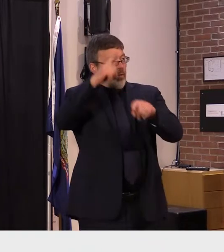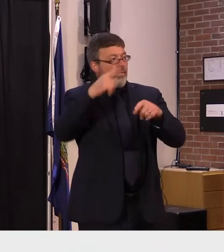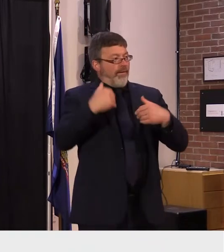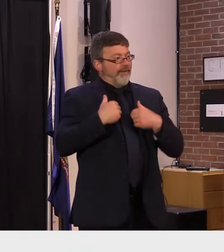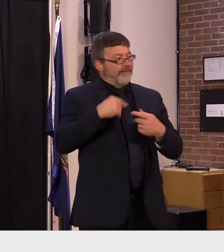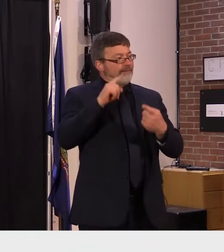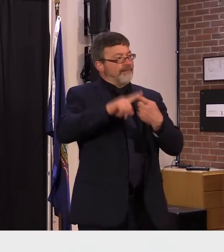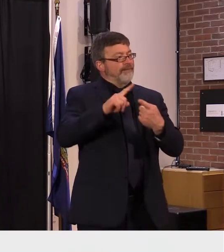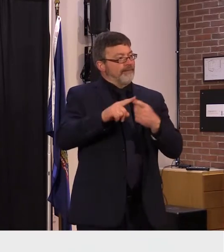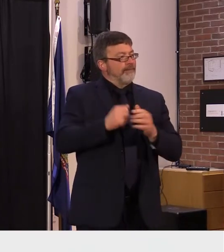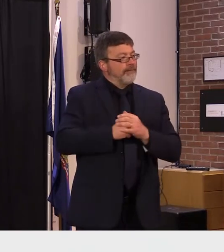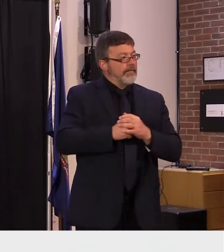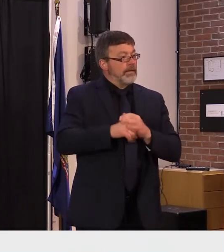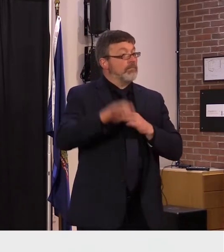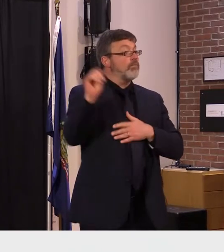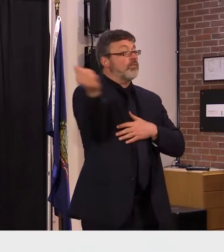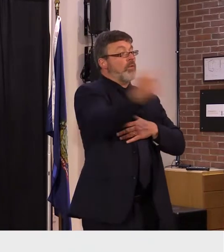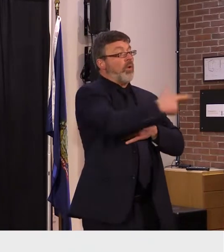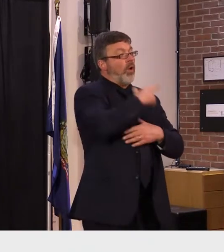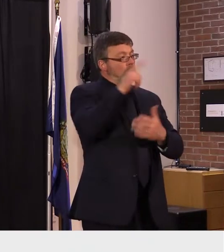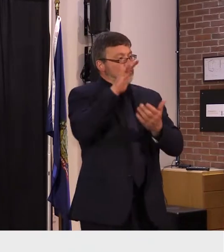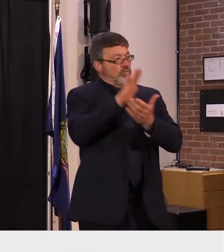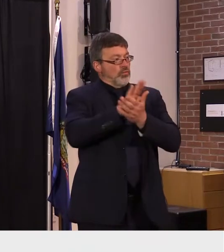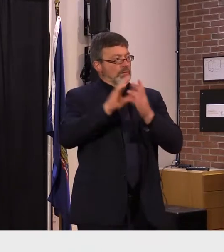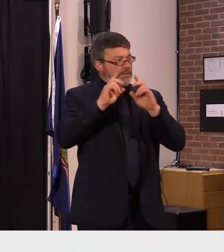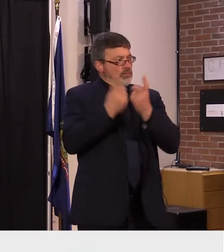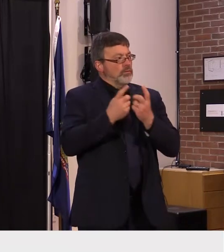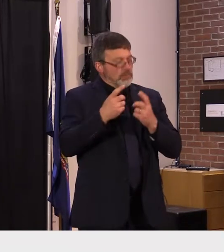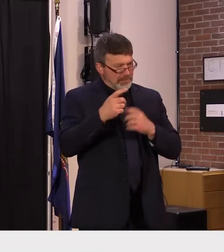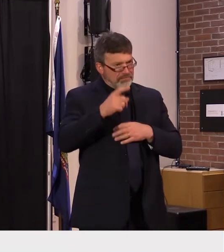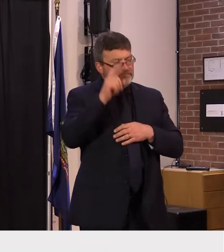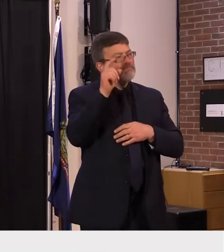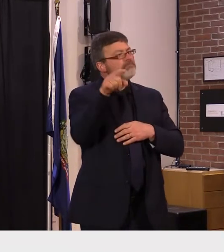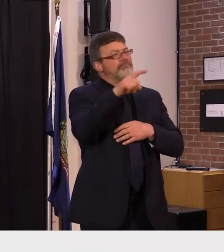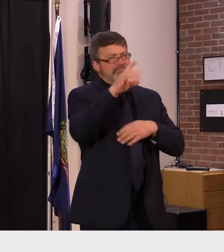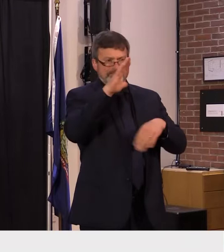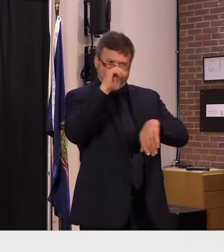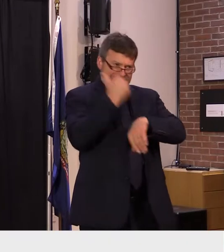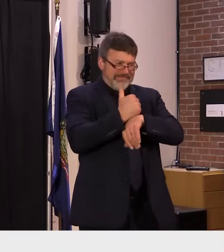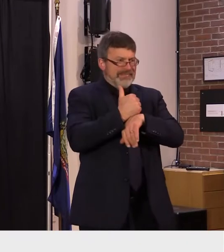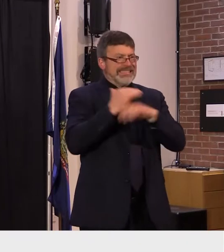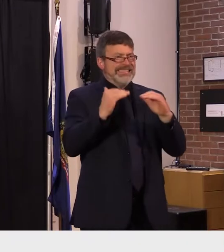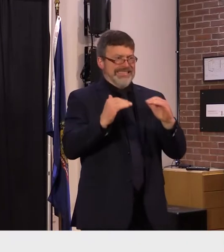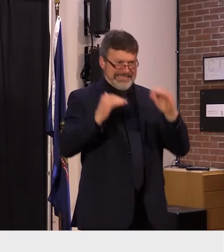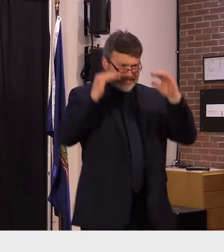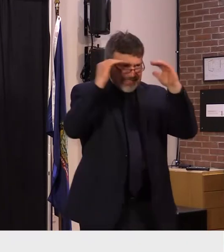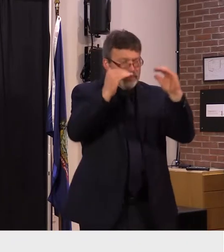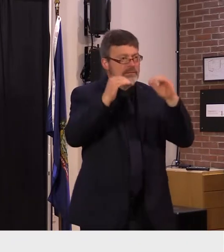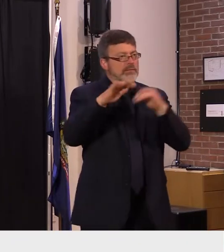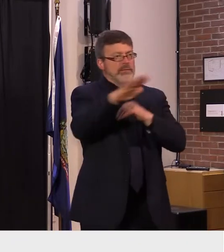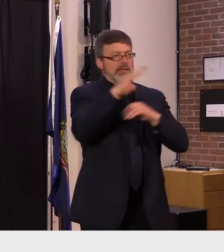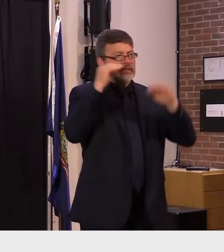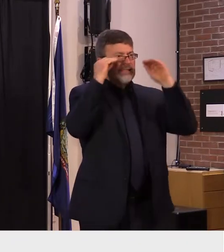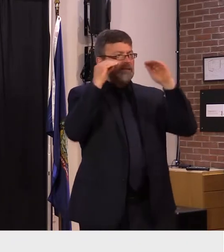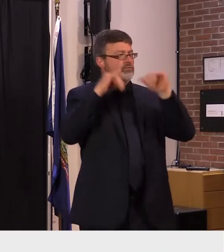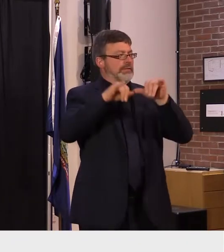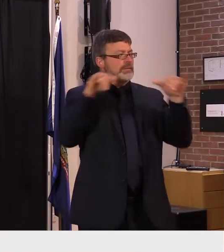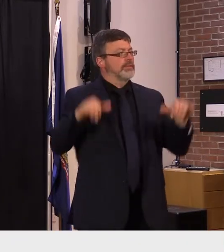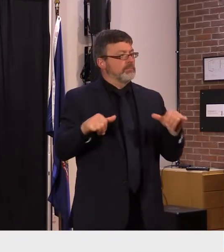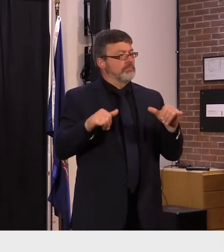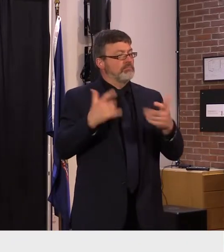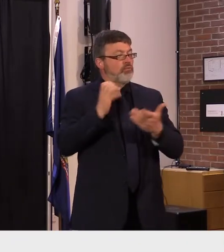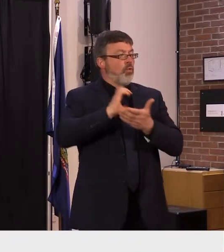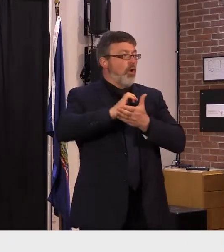school district in the state has strong instructional systems in place these systems include things like curriculum development local assessment